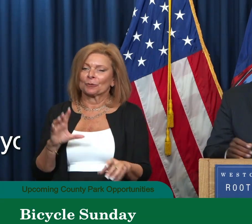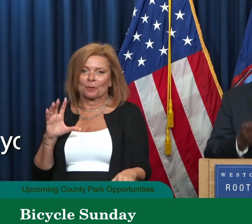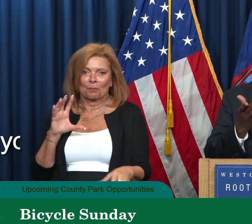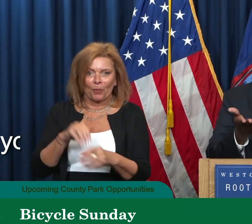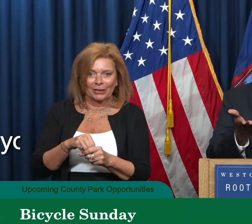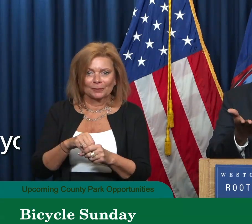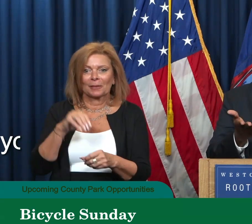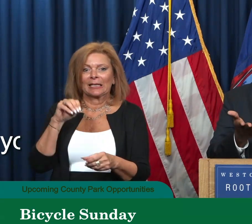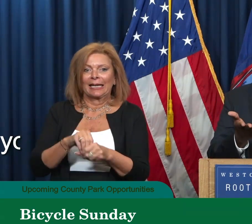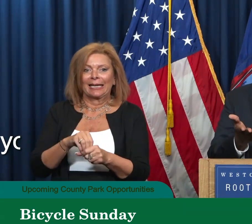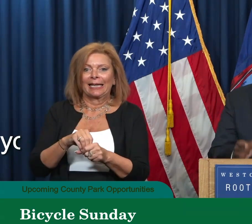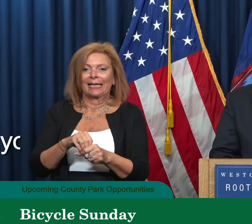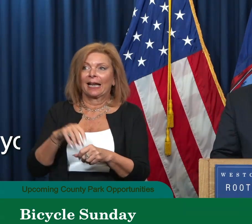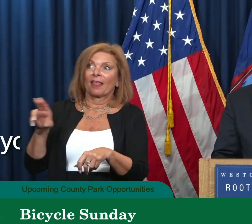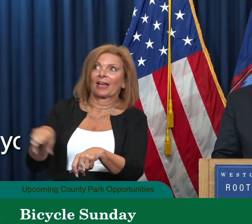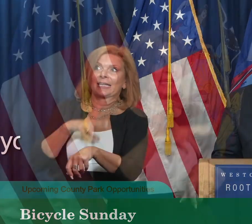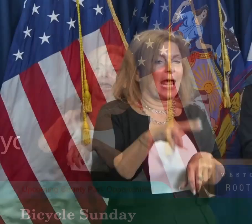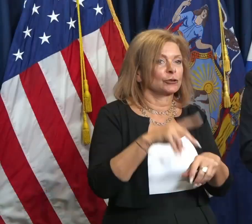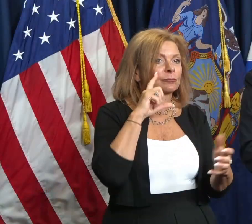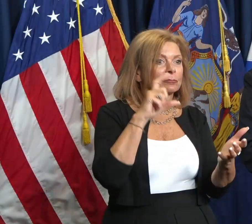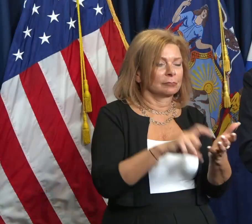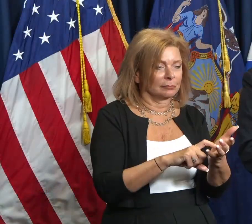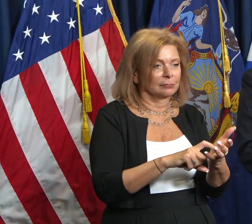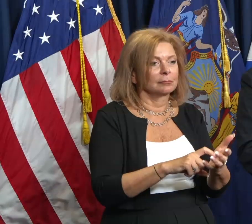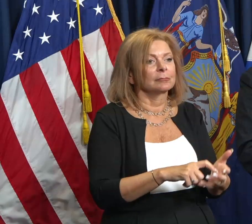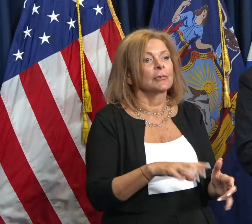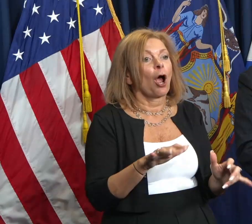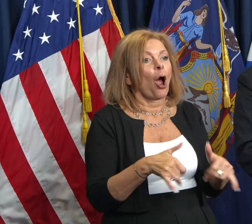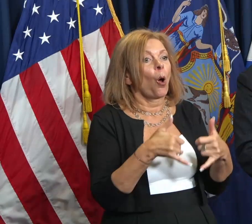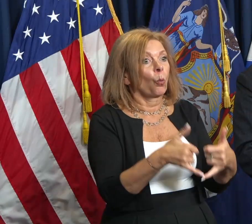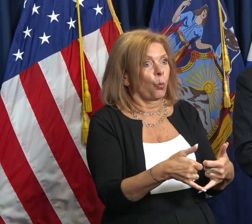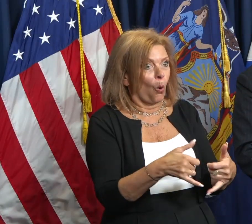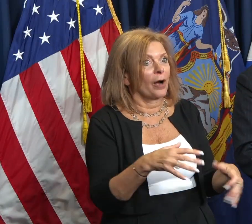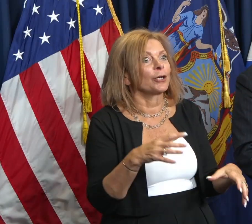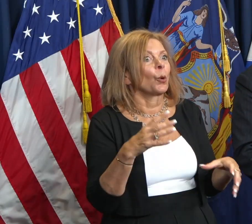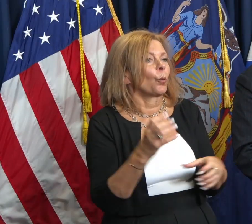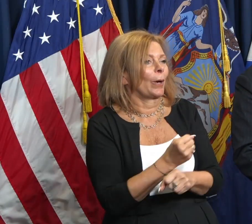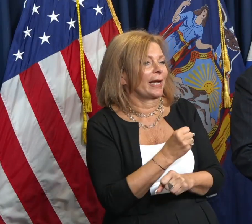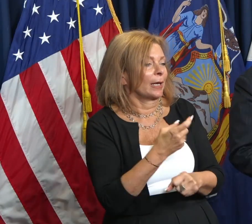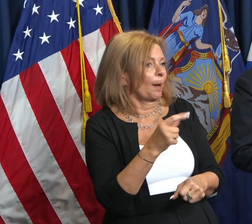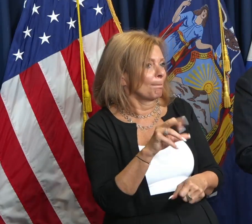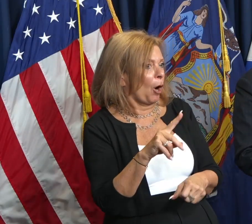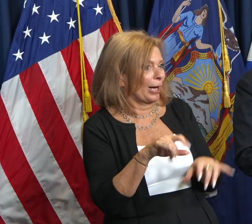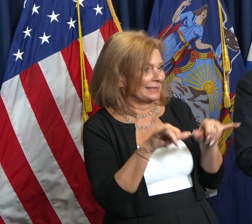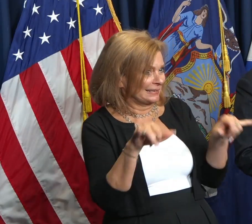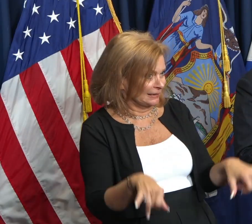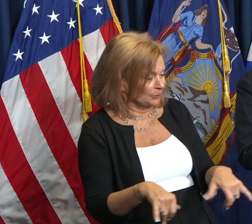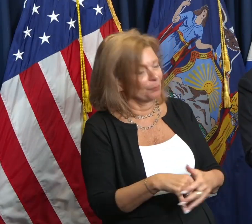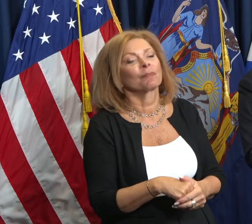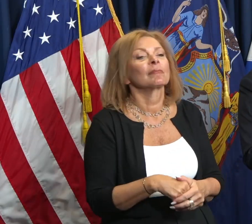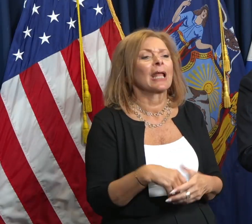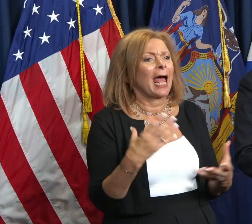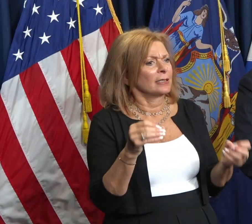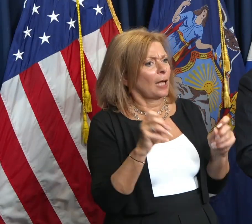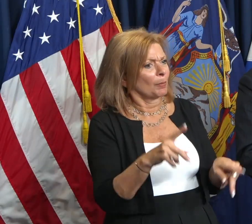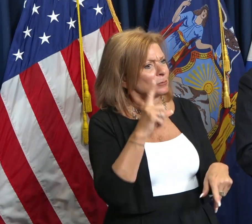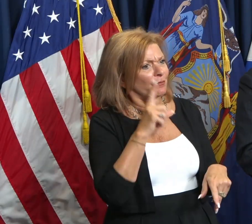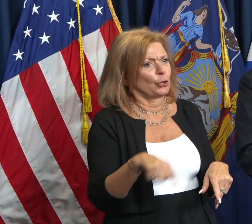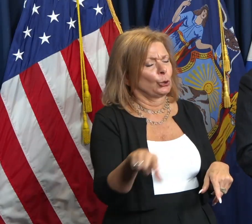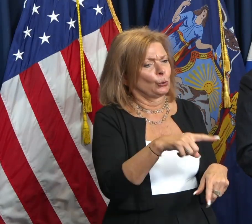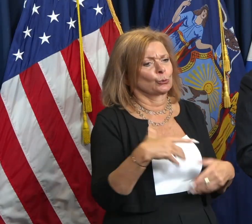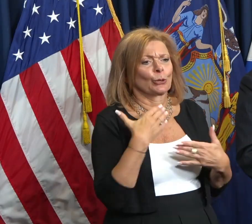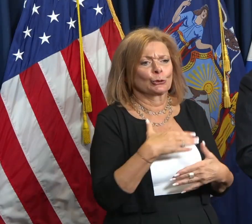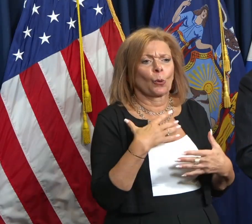in the nationally recognized award winning park system. And again, it's an opportunity for you to enjoy